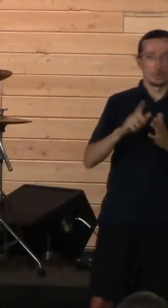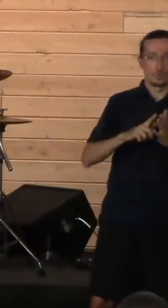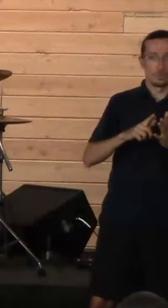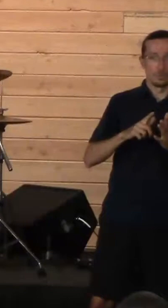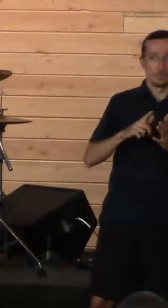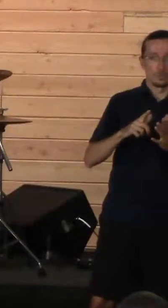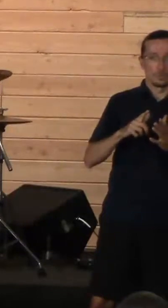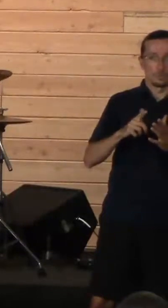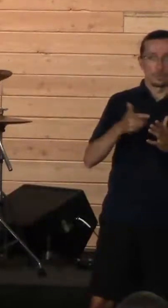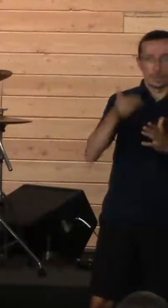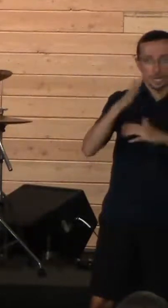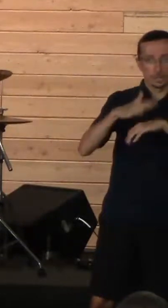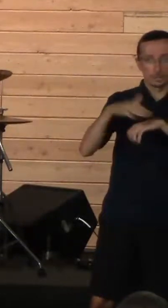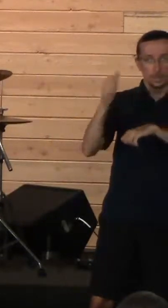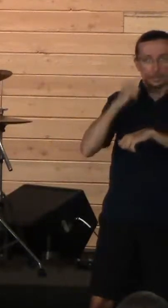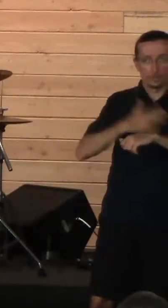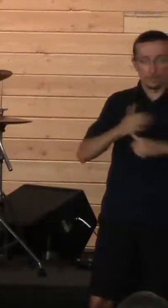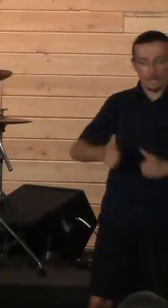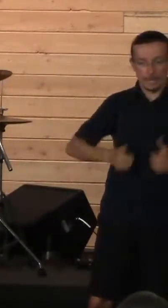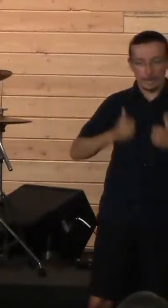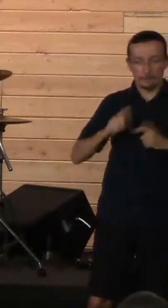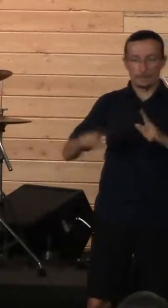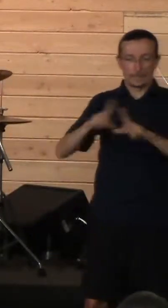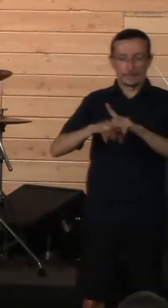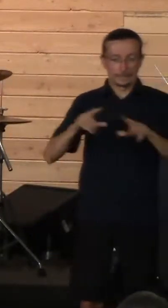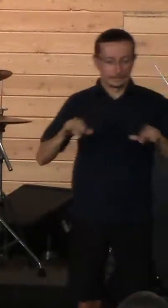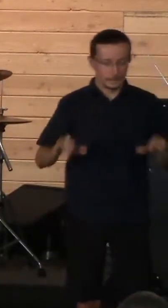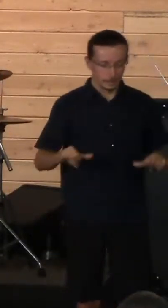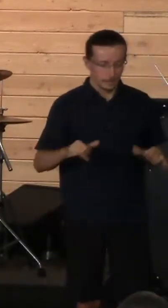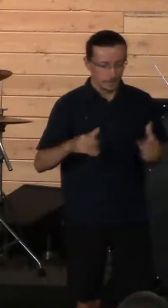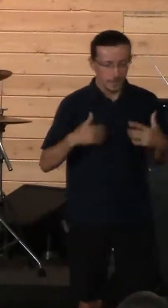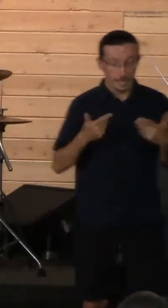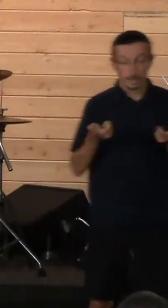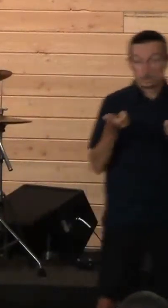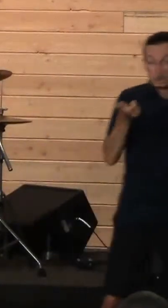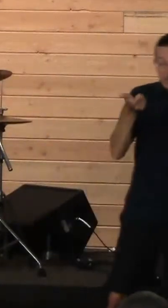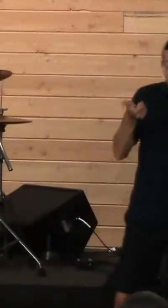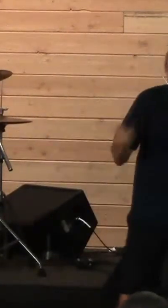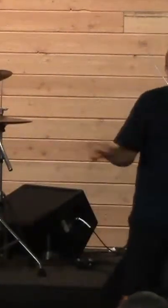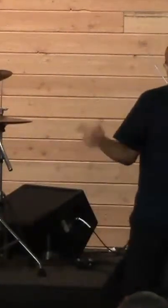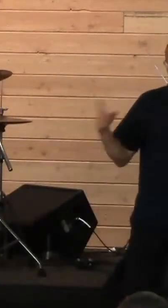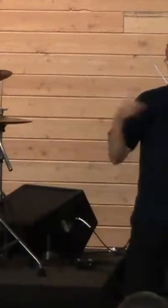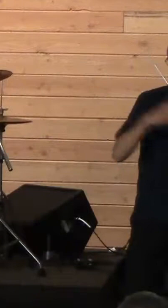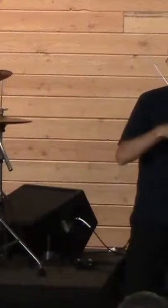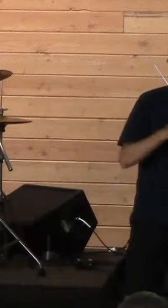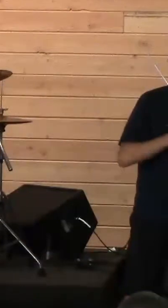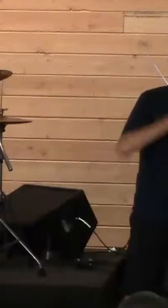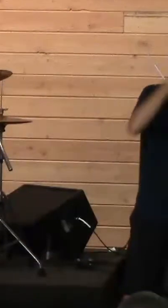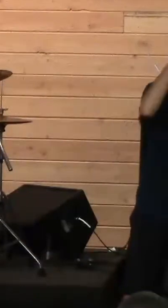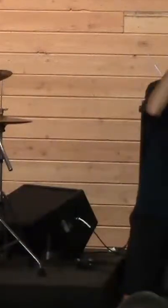and at the same time have this huge conflict with a parental figure.